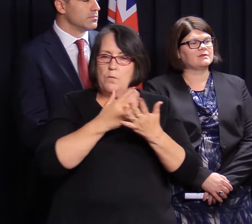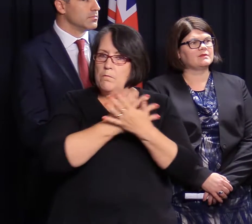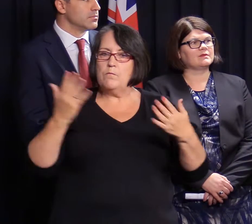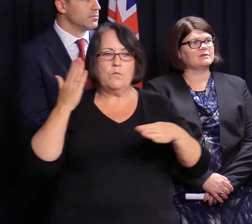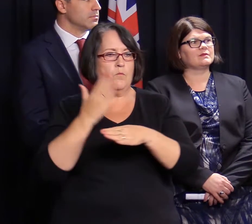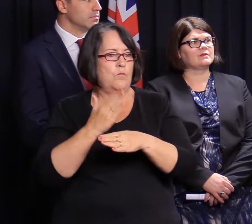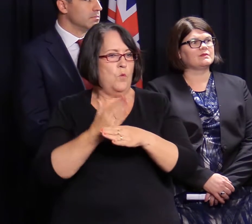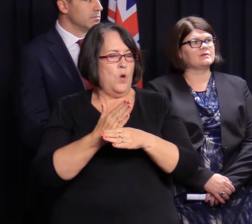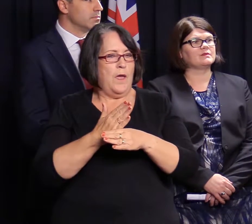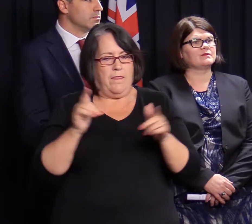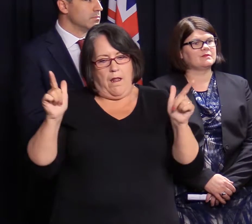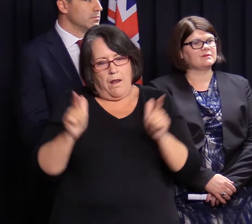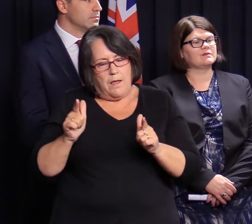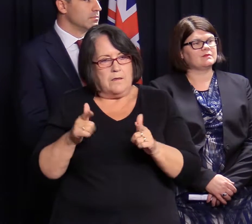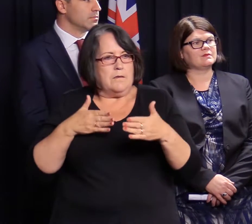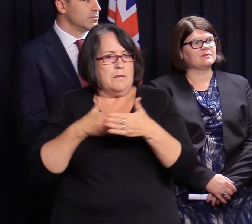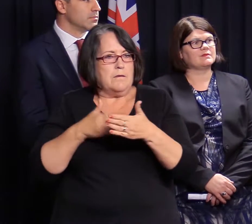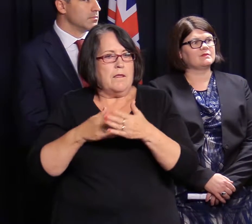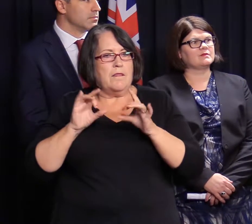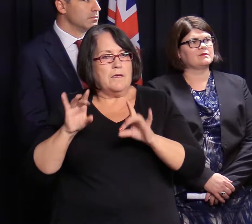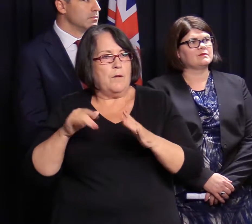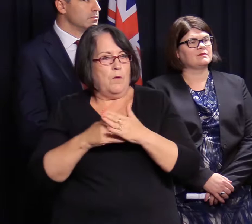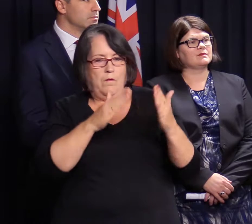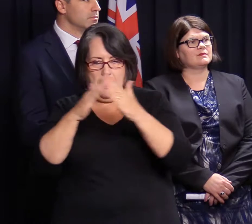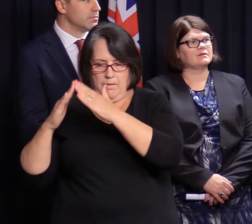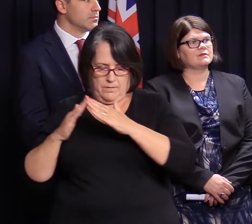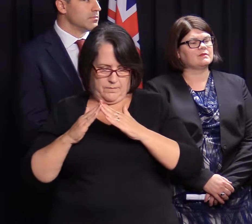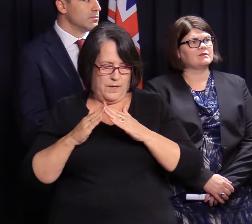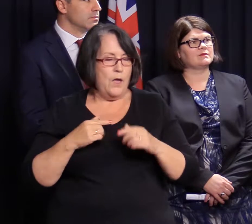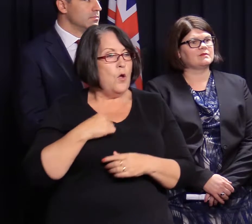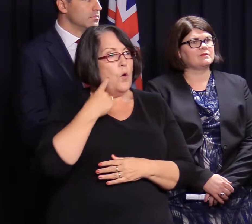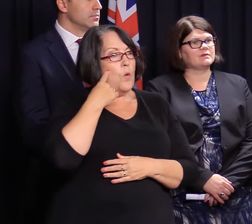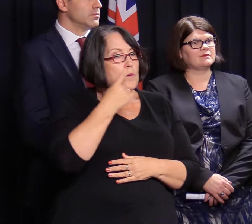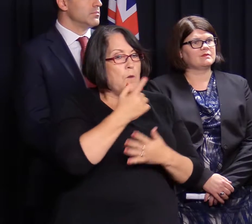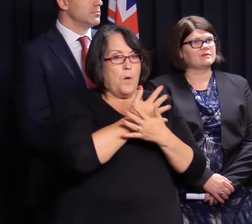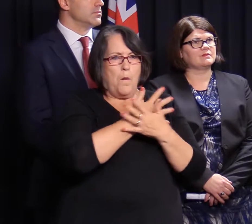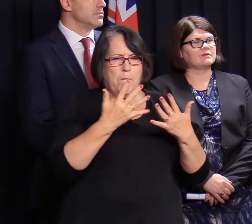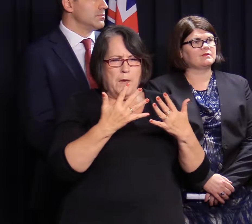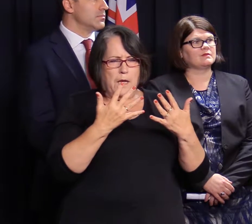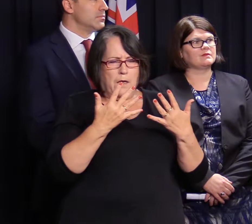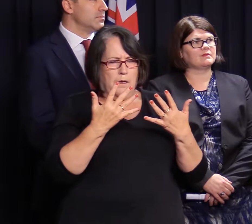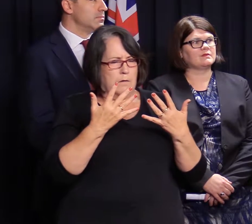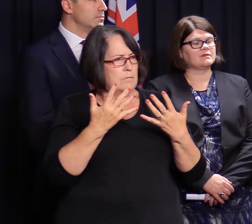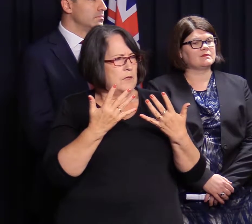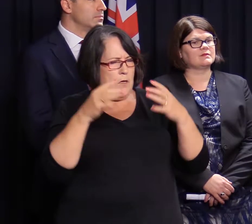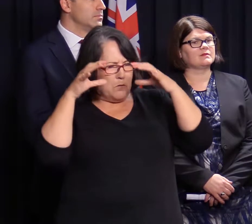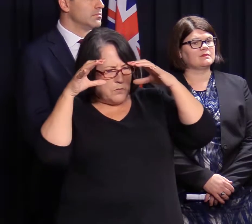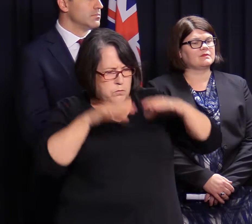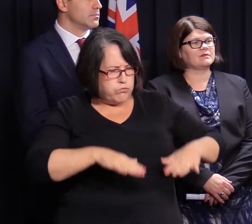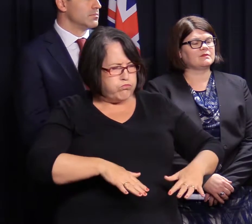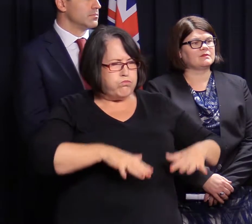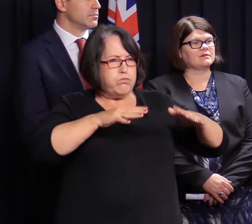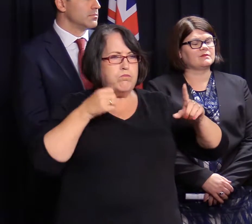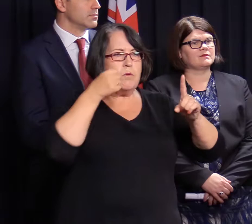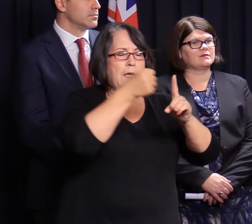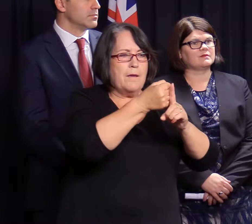works that mitigated potential damage to a number of properties. We did see a significant concentration of flood impacts in a number